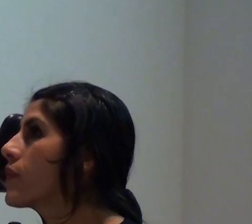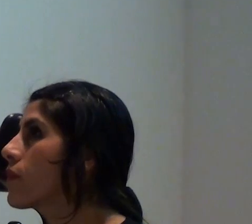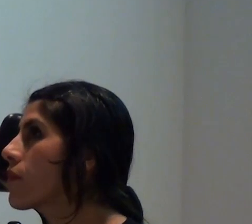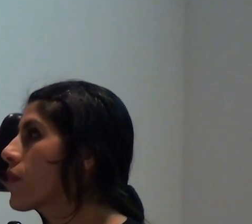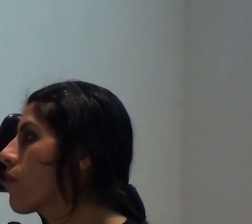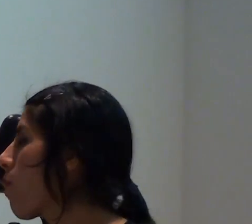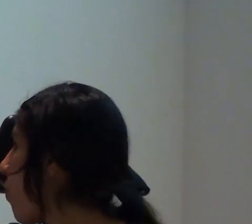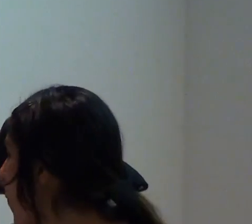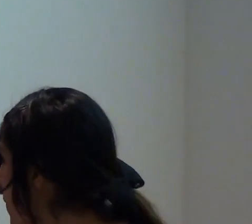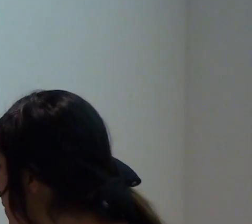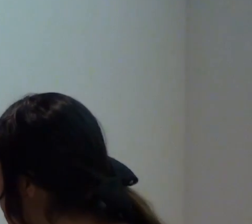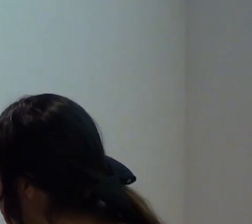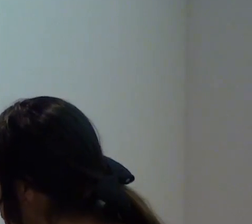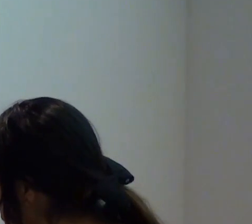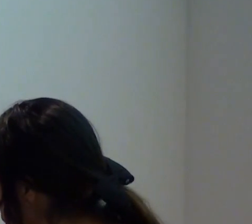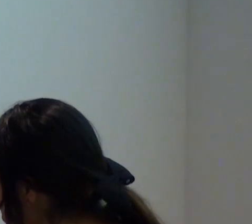alternative